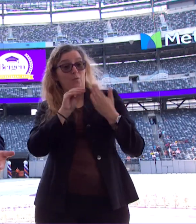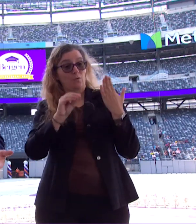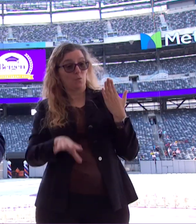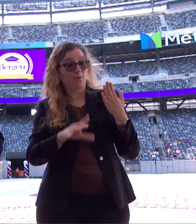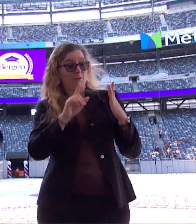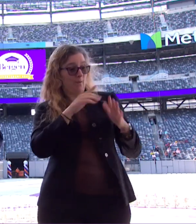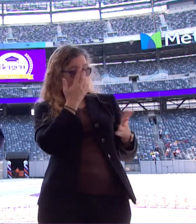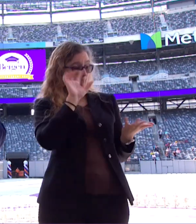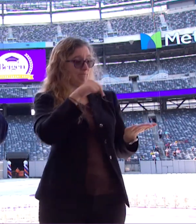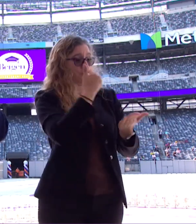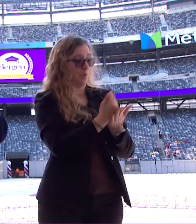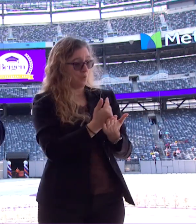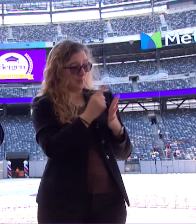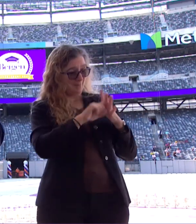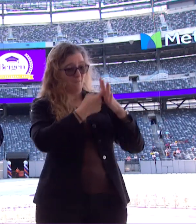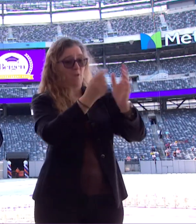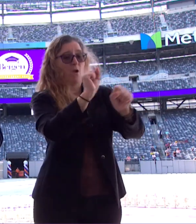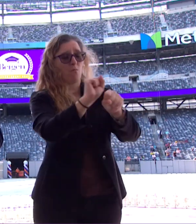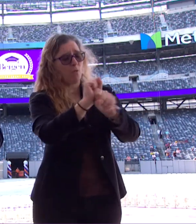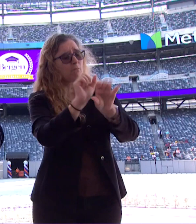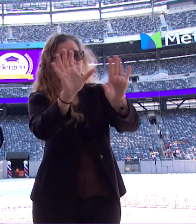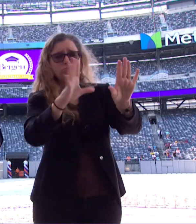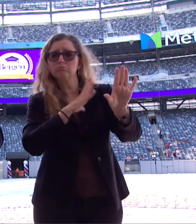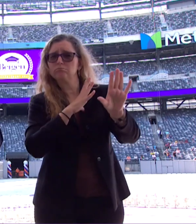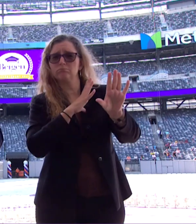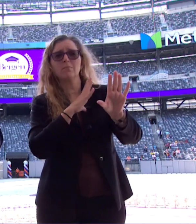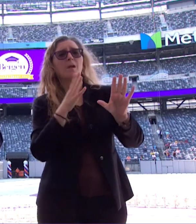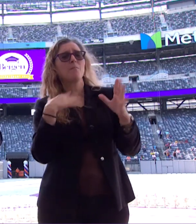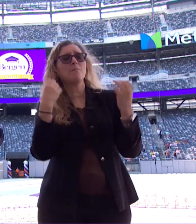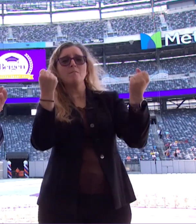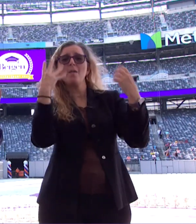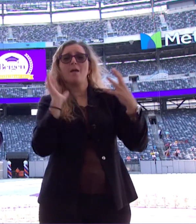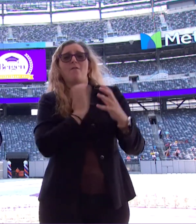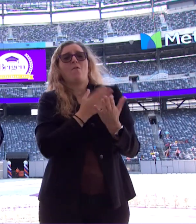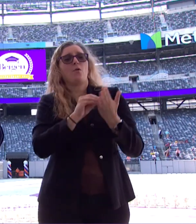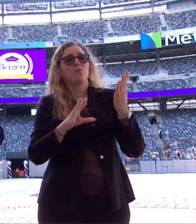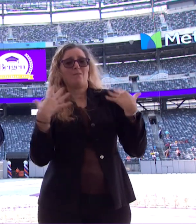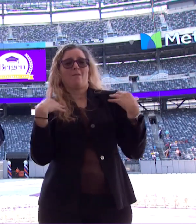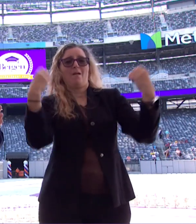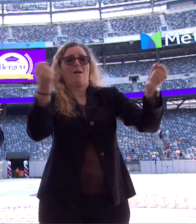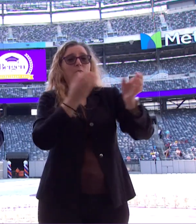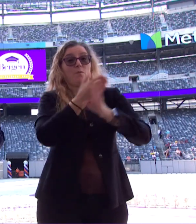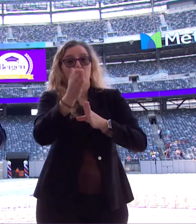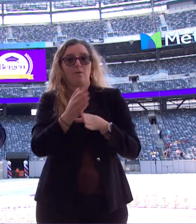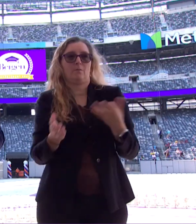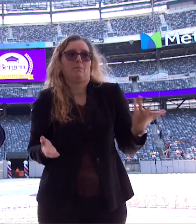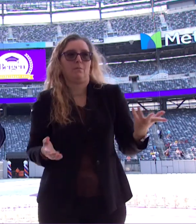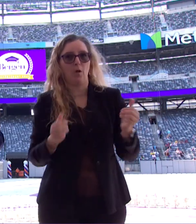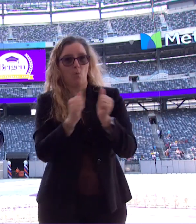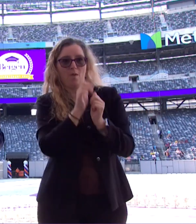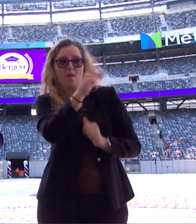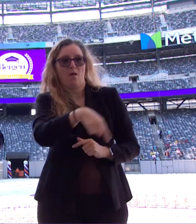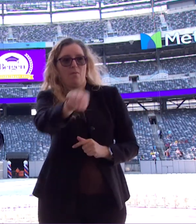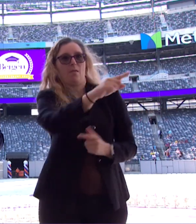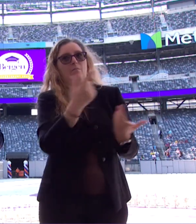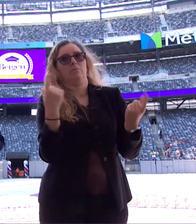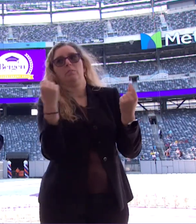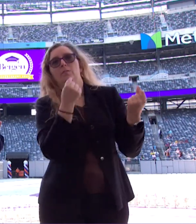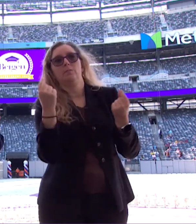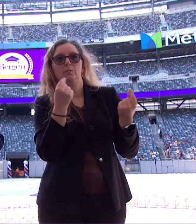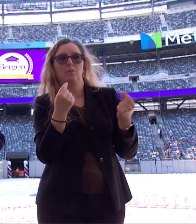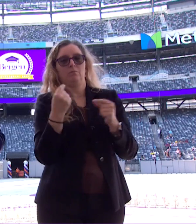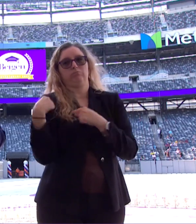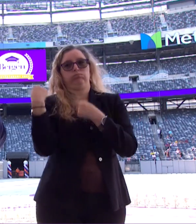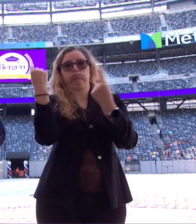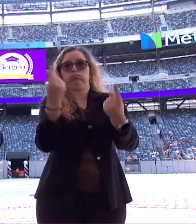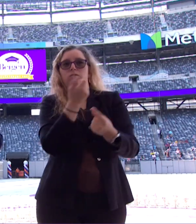workforce. Remember, we have a lot of students in the health professions. And my goodness, where would we be without the health professionals during the